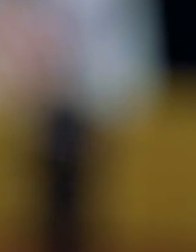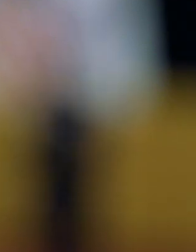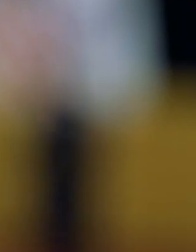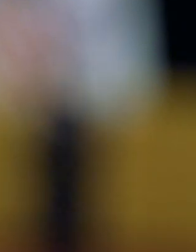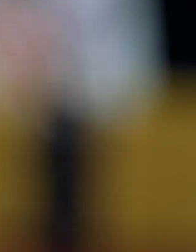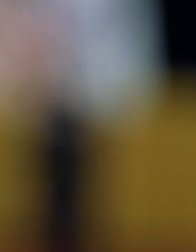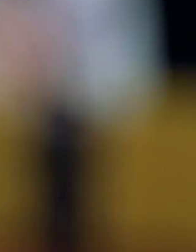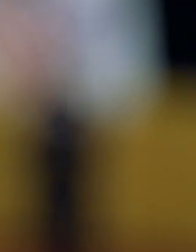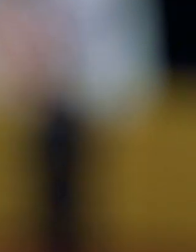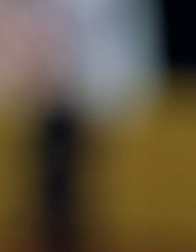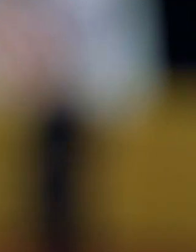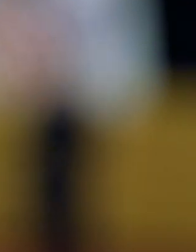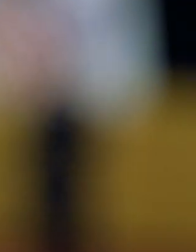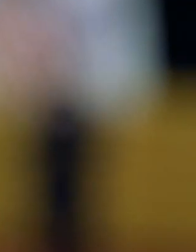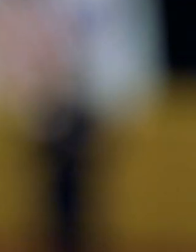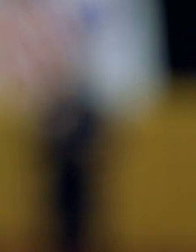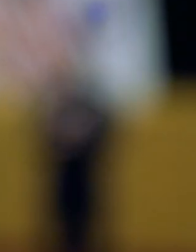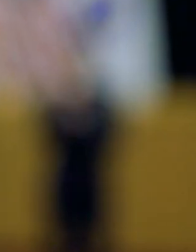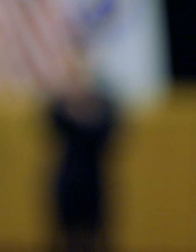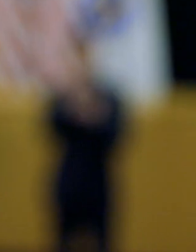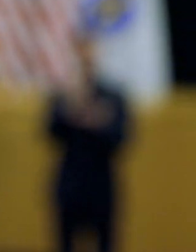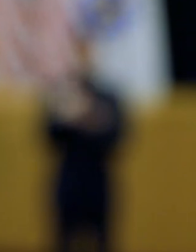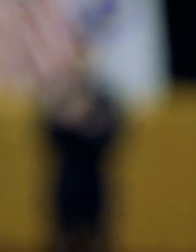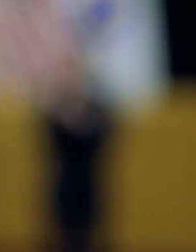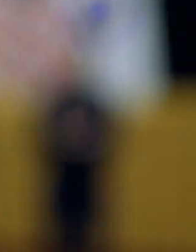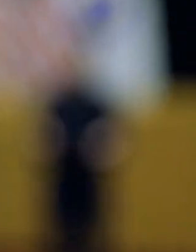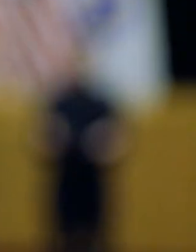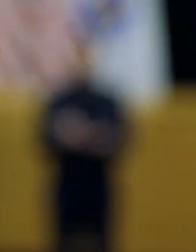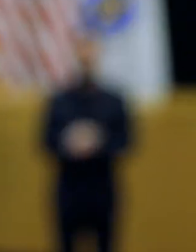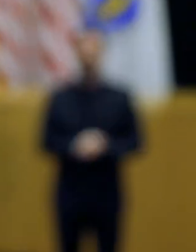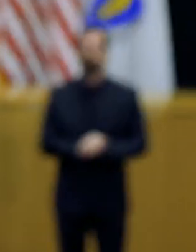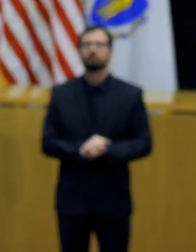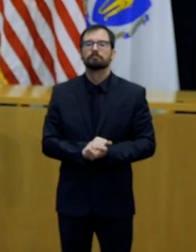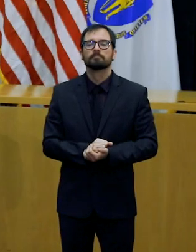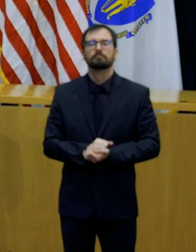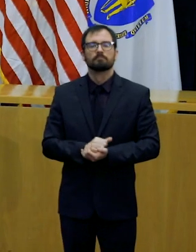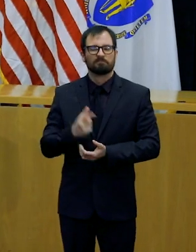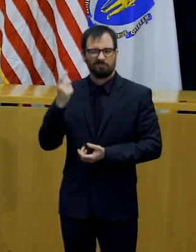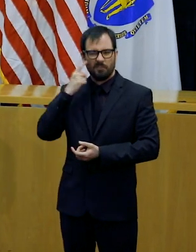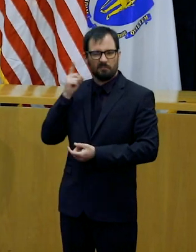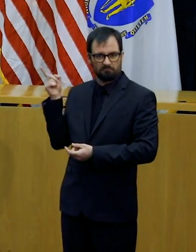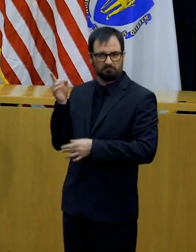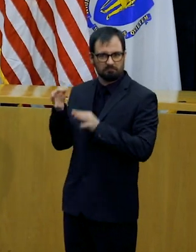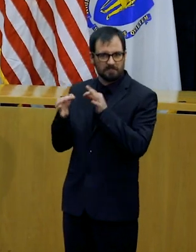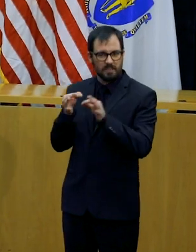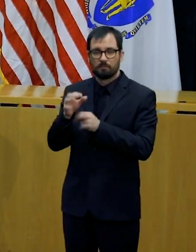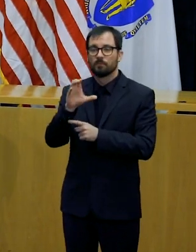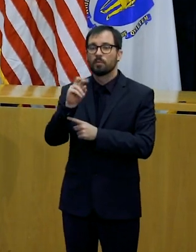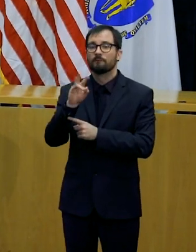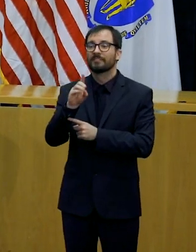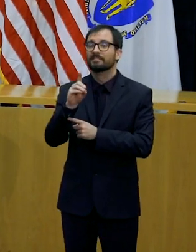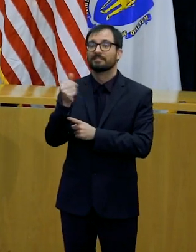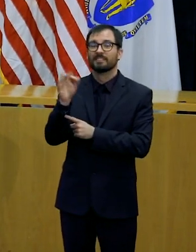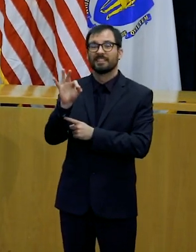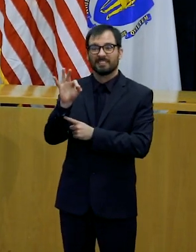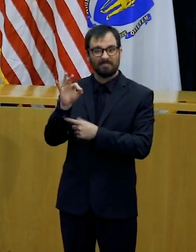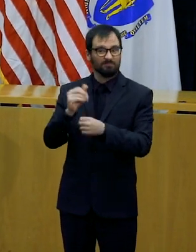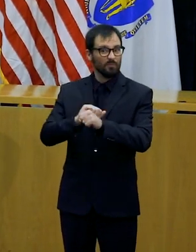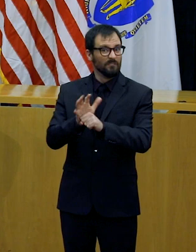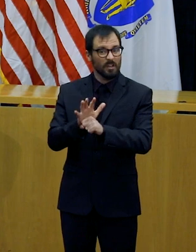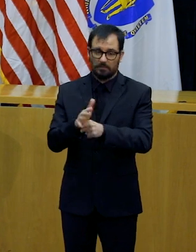share with you. As the Governor indicated, the COVID-19 has touched every aspect of our lives.